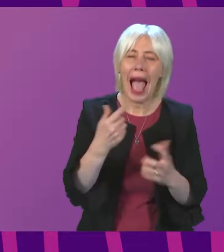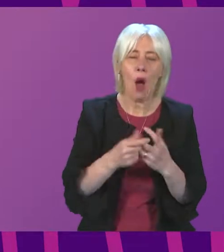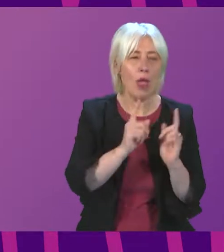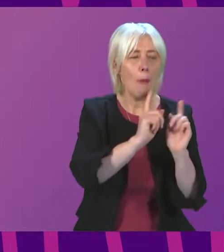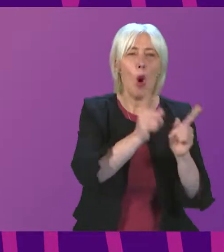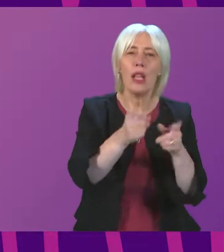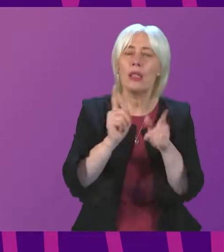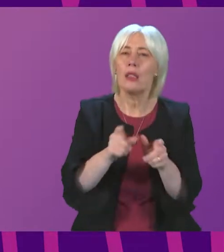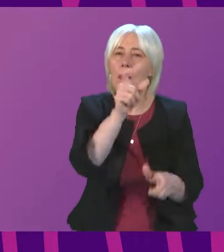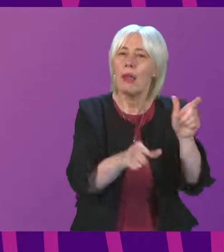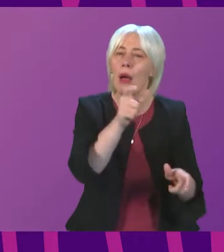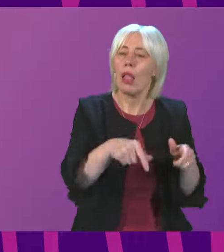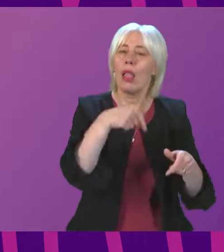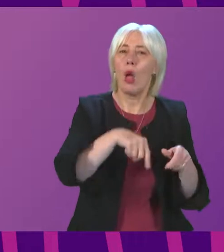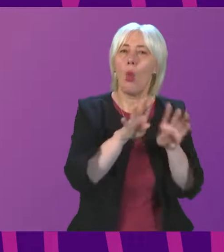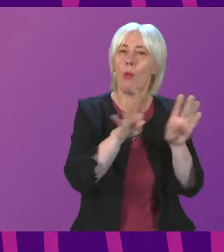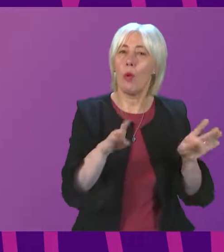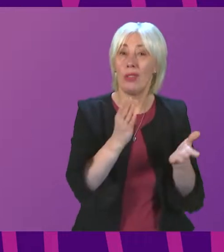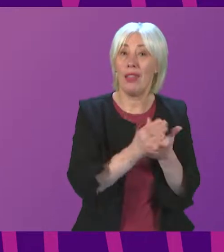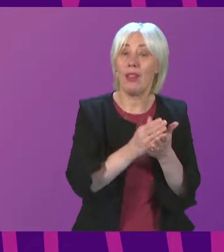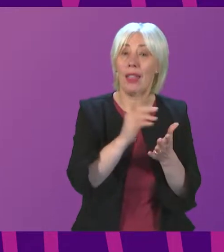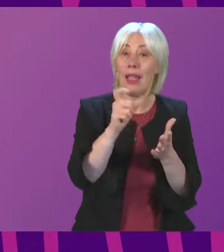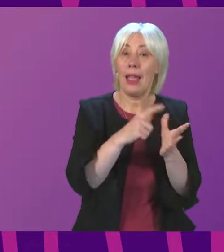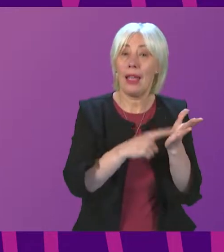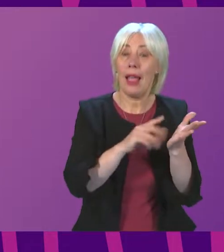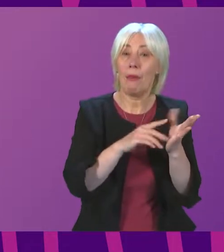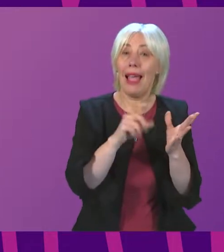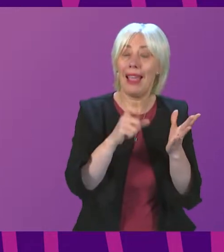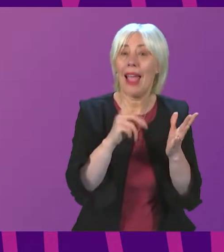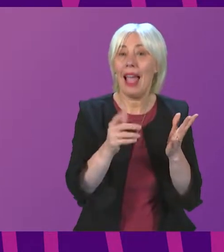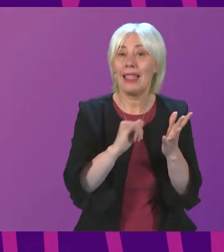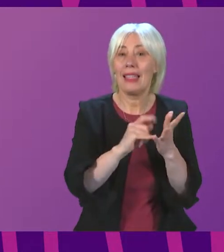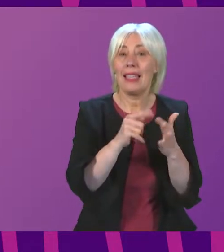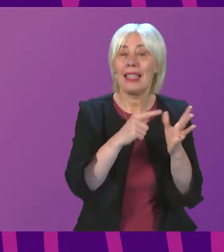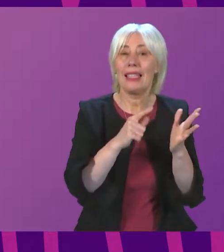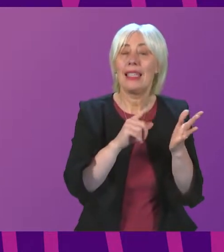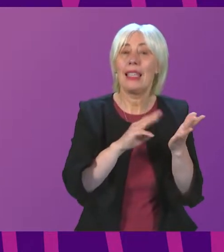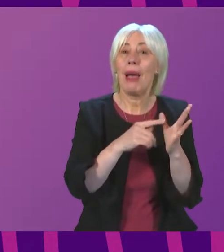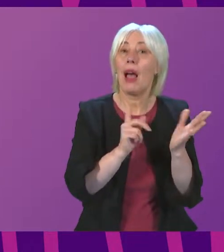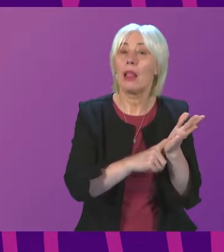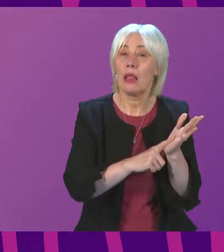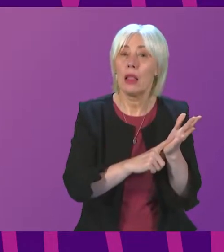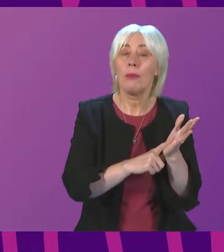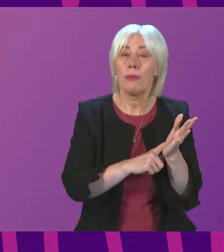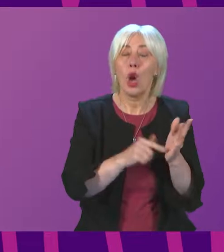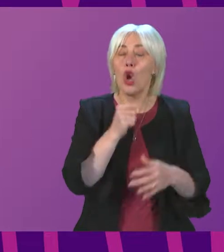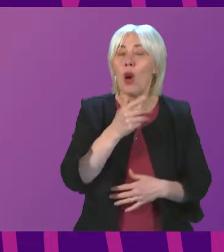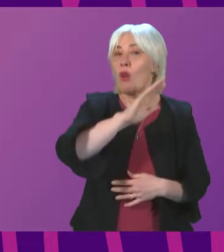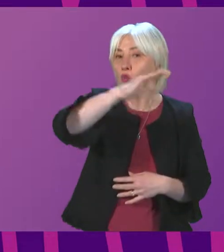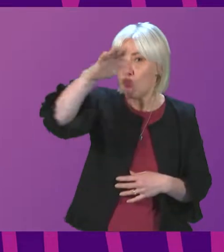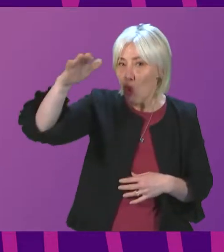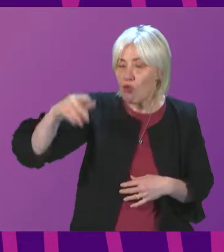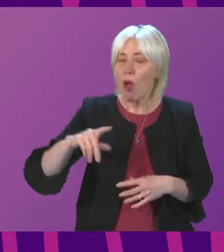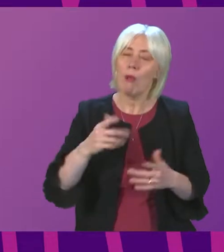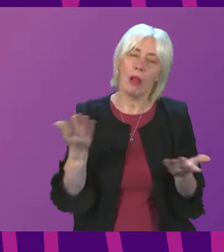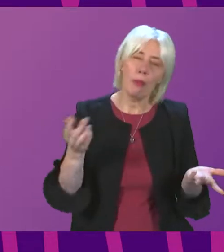made to the boards of particular Lake Almac and Seamal? I mean, I'm approaching it less from a rural perspective and more from a